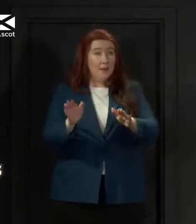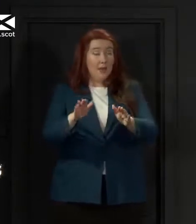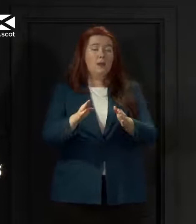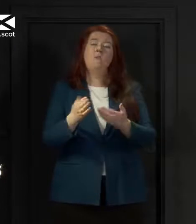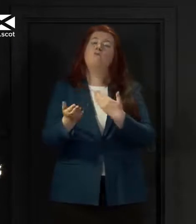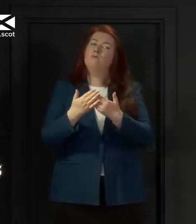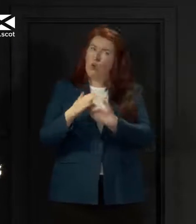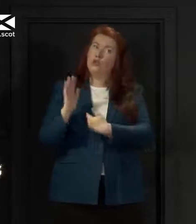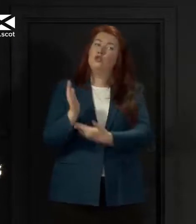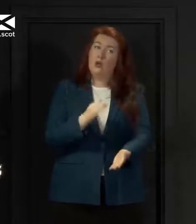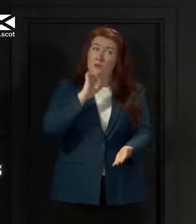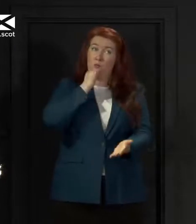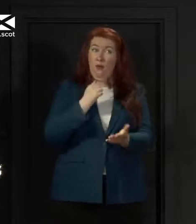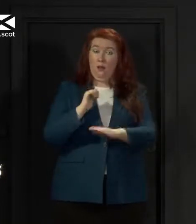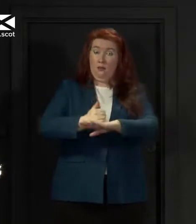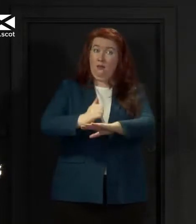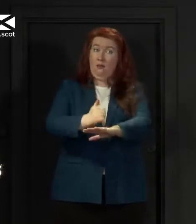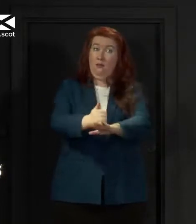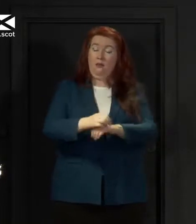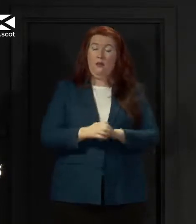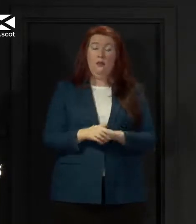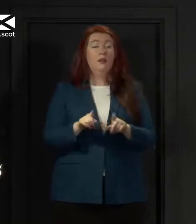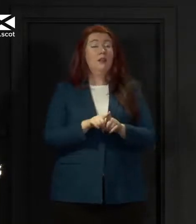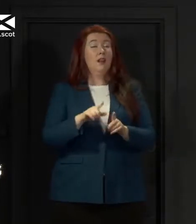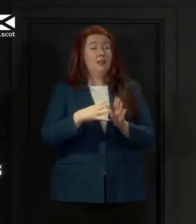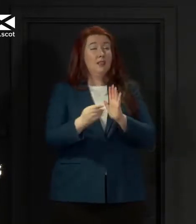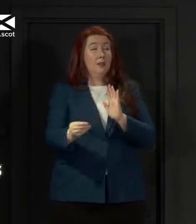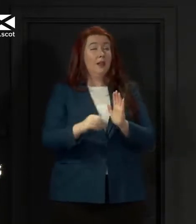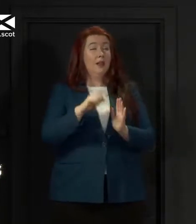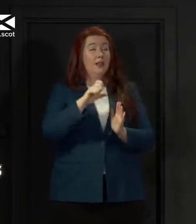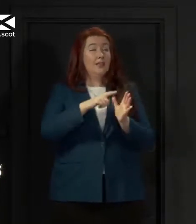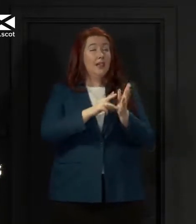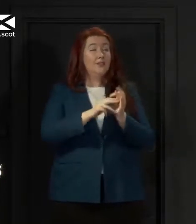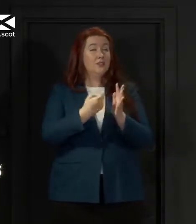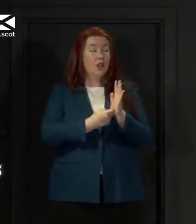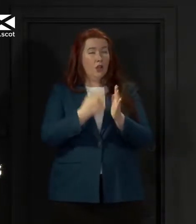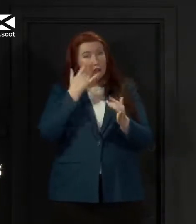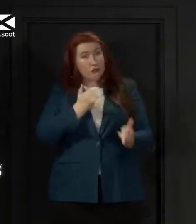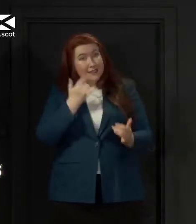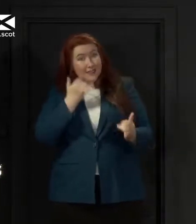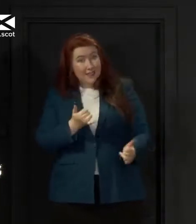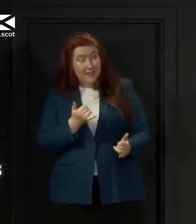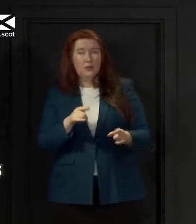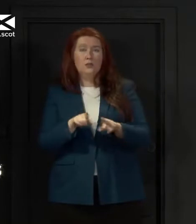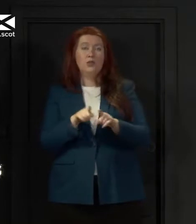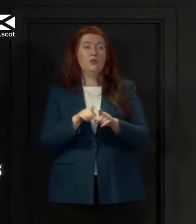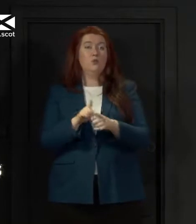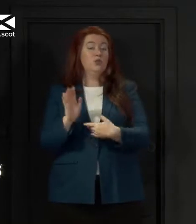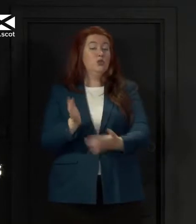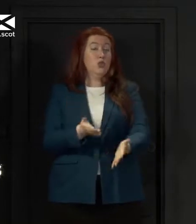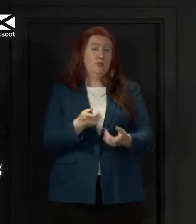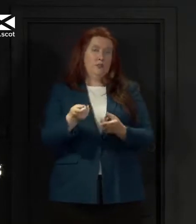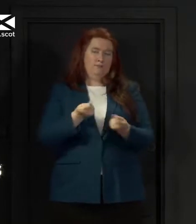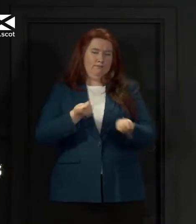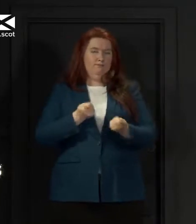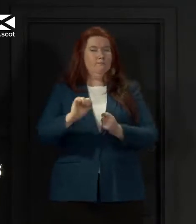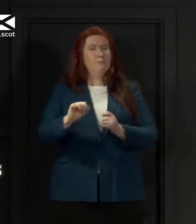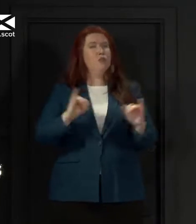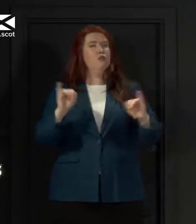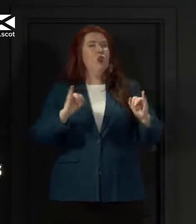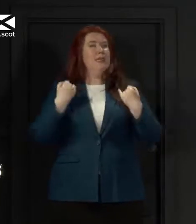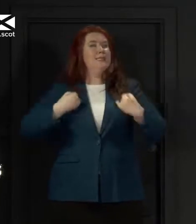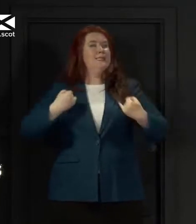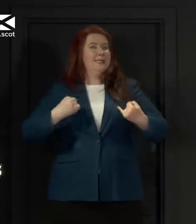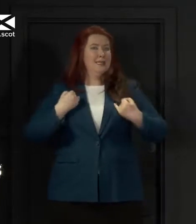including, for example, cancer screening services and services for managing chronic diseases. And